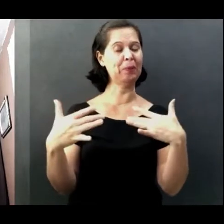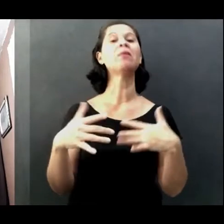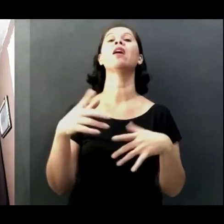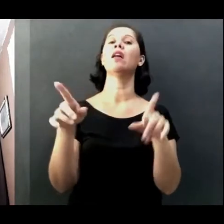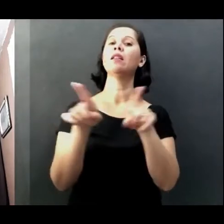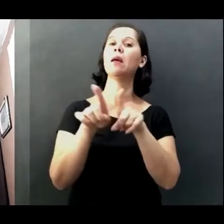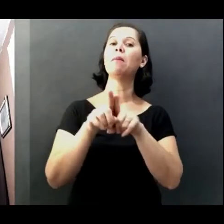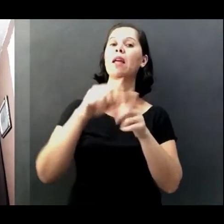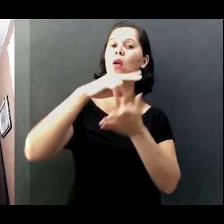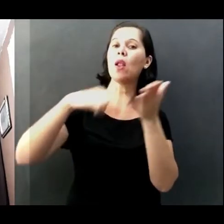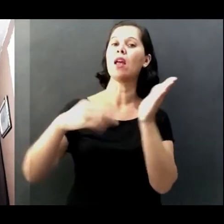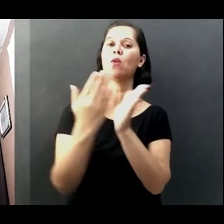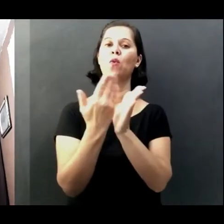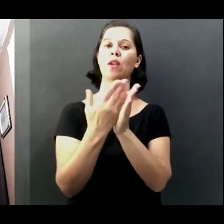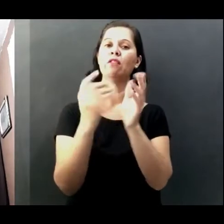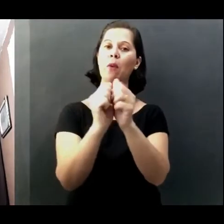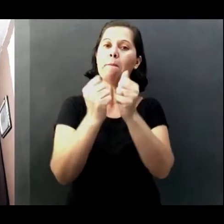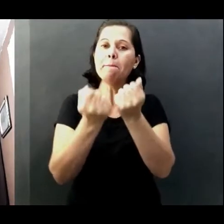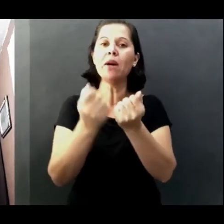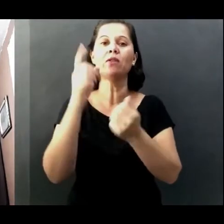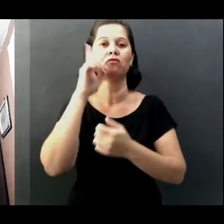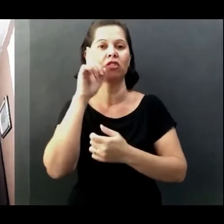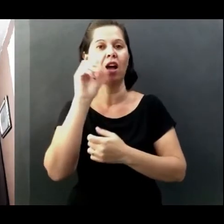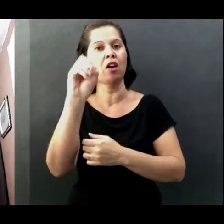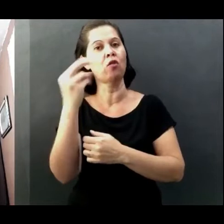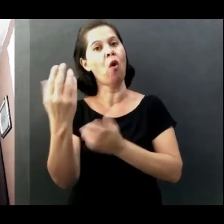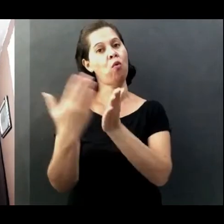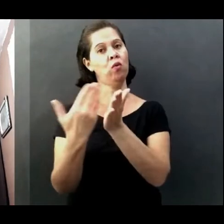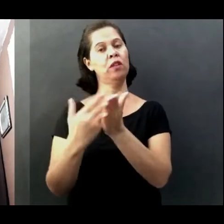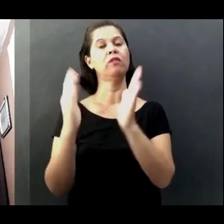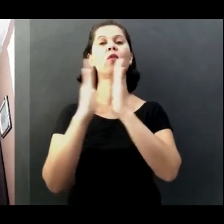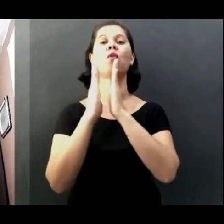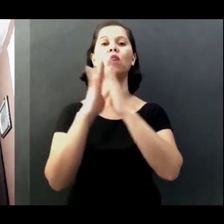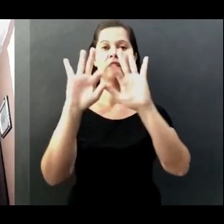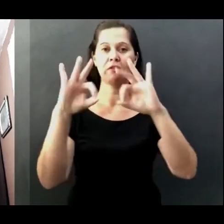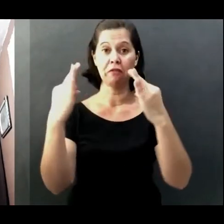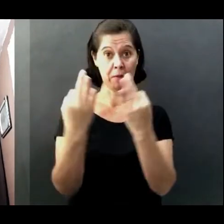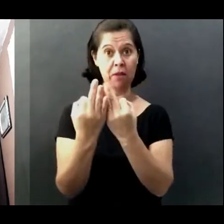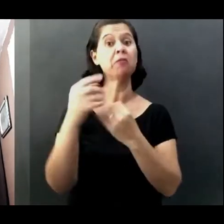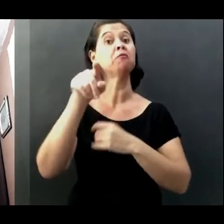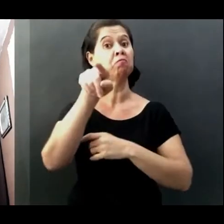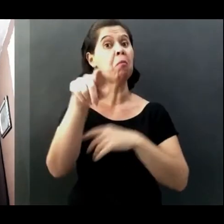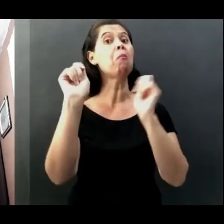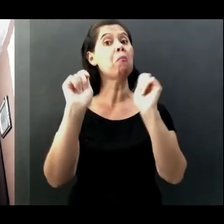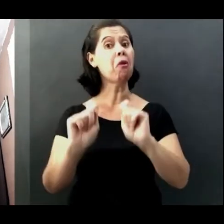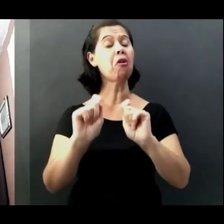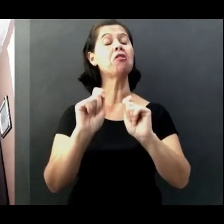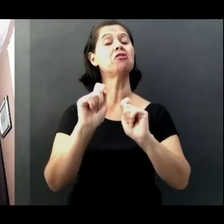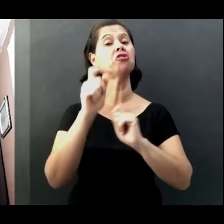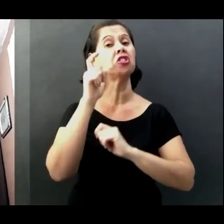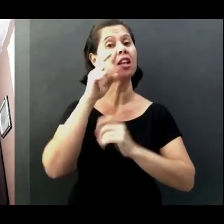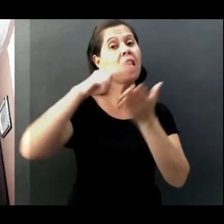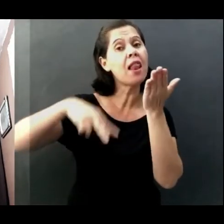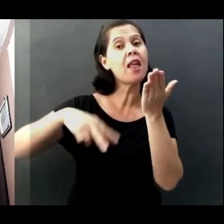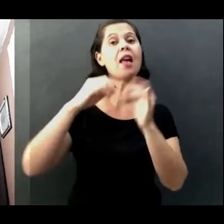Lot. These you can also read on the internet. You can download them on Google. It's pretty